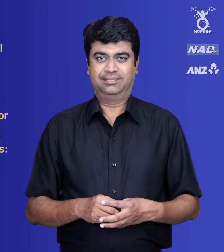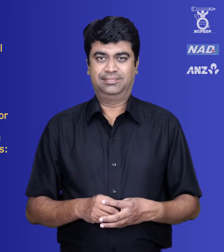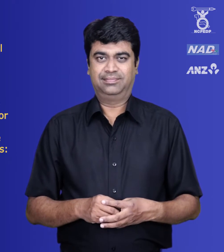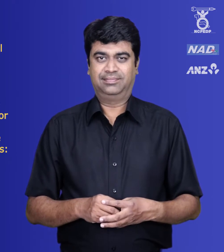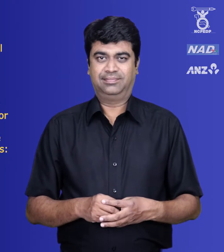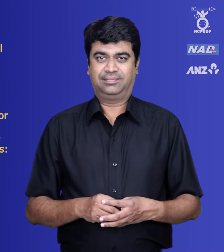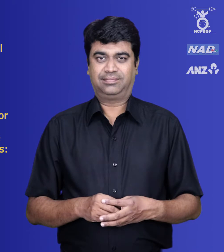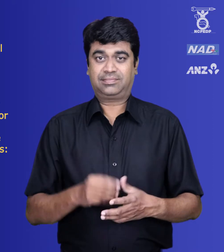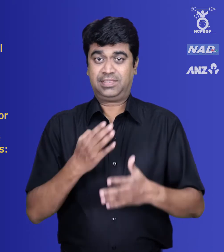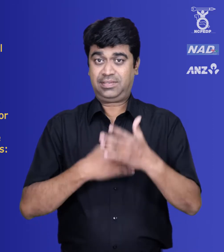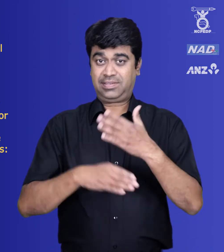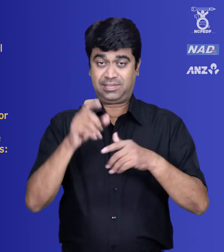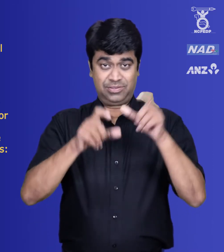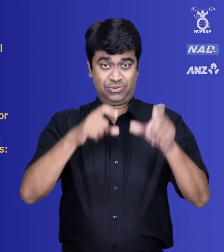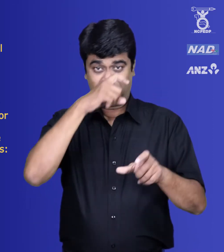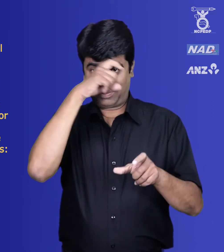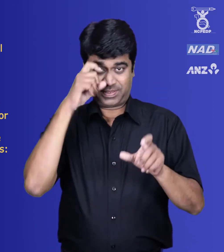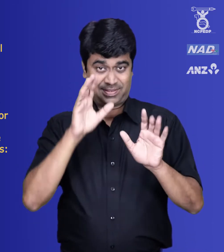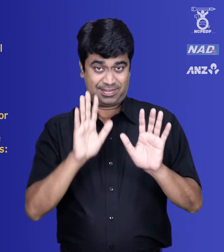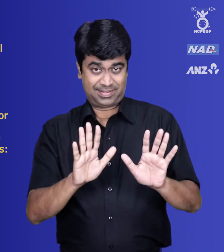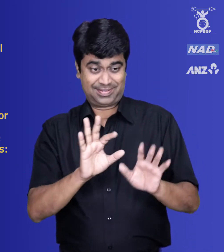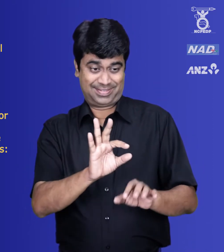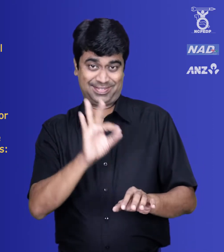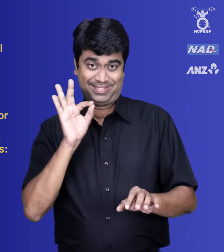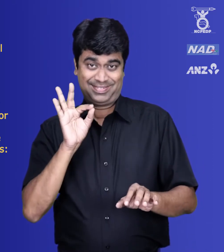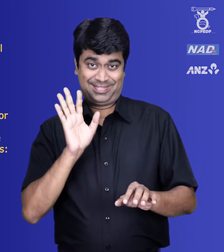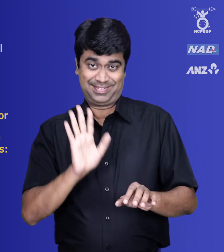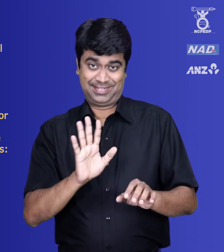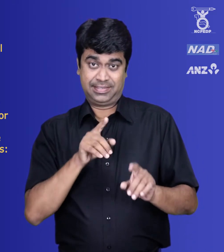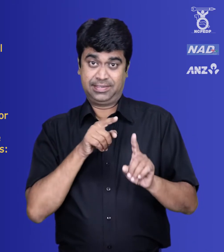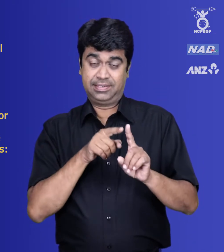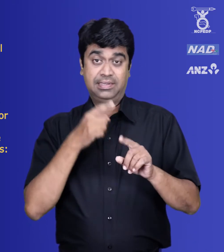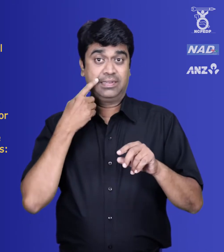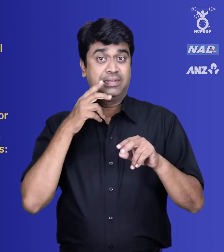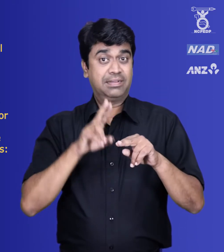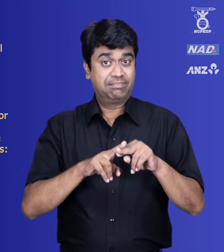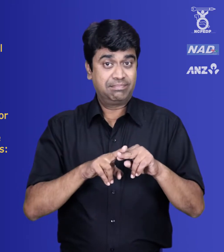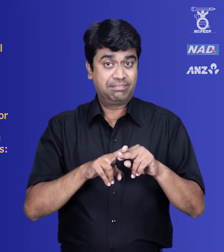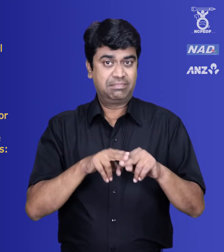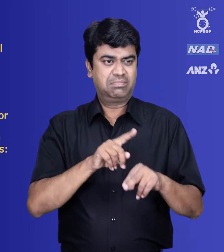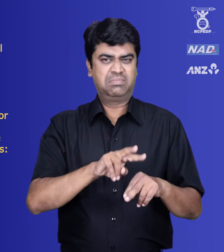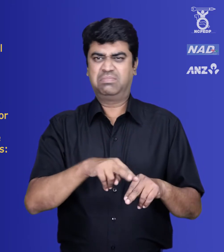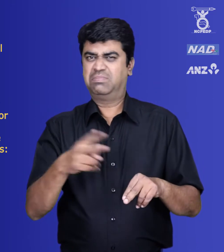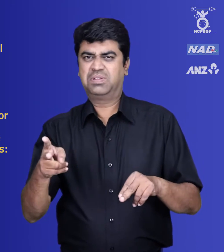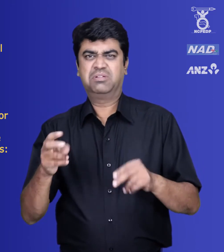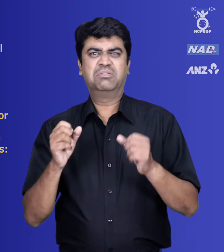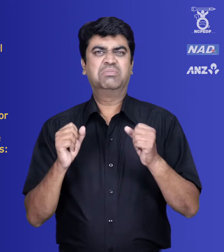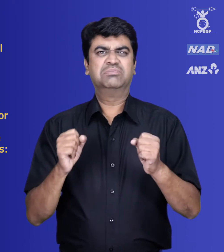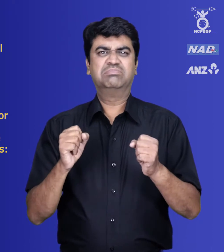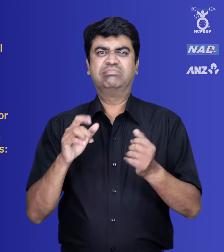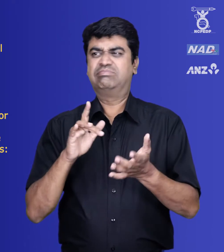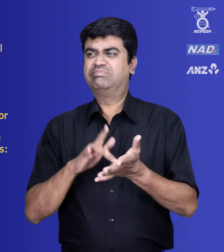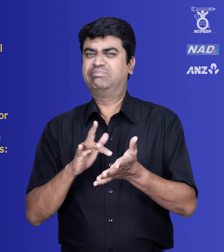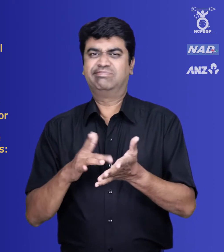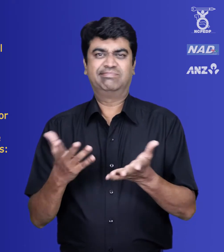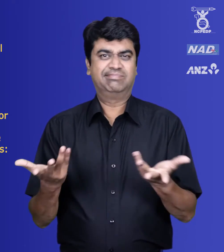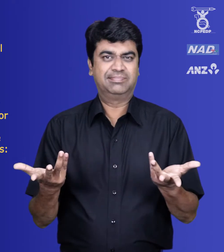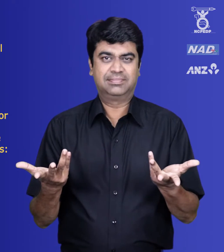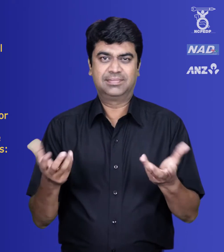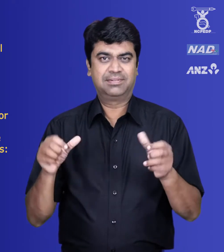22 – Provided further that it is not possible to adjust the employee against any